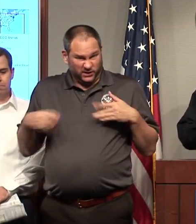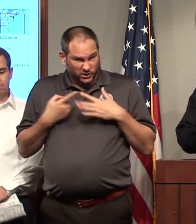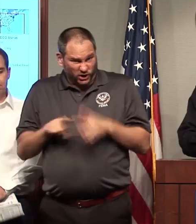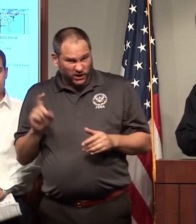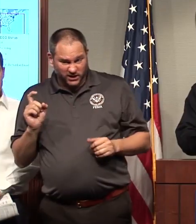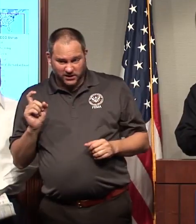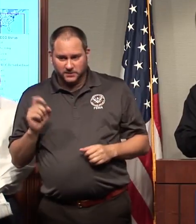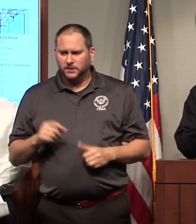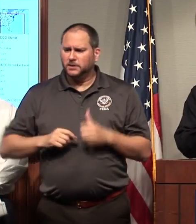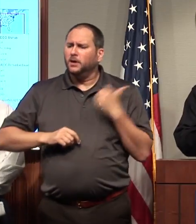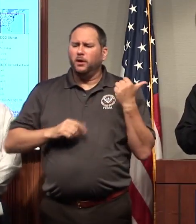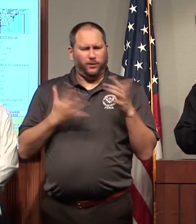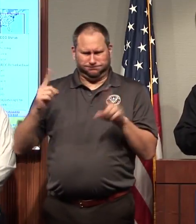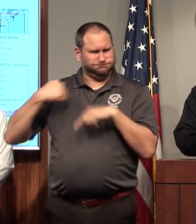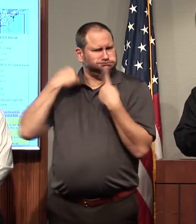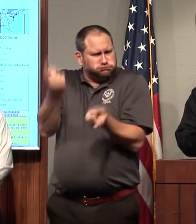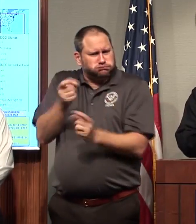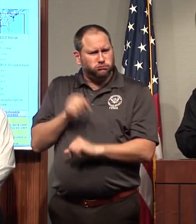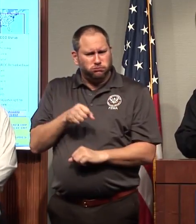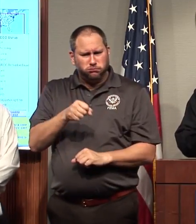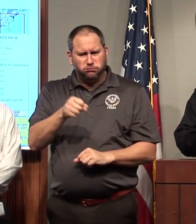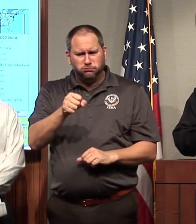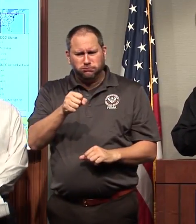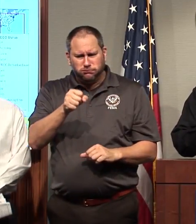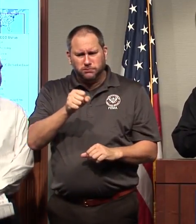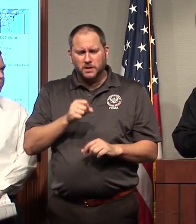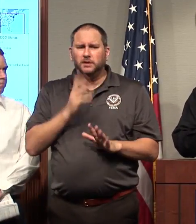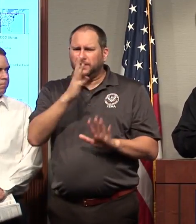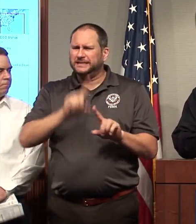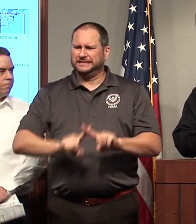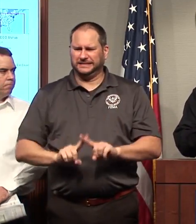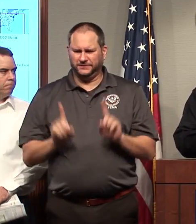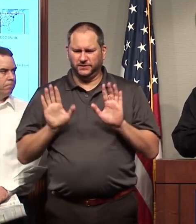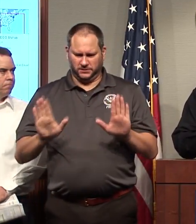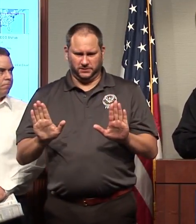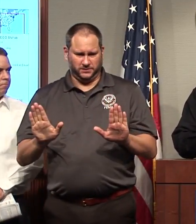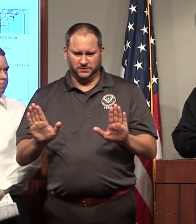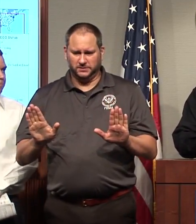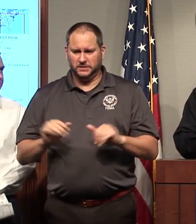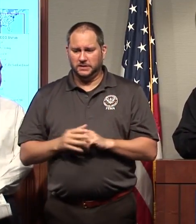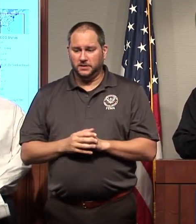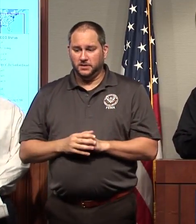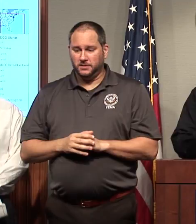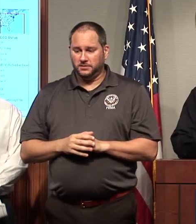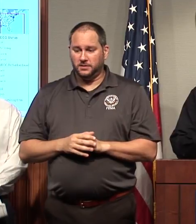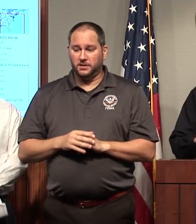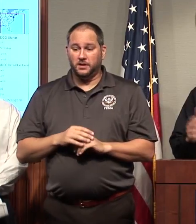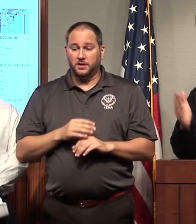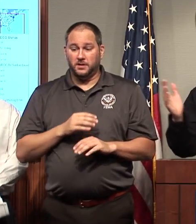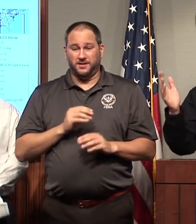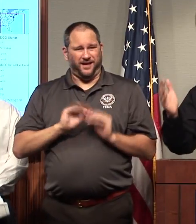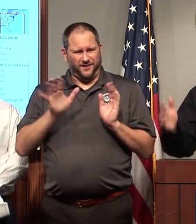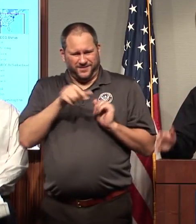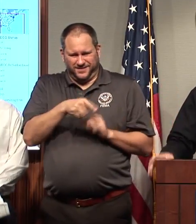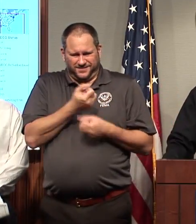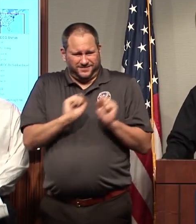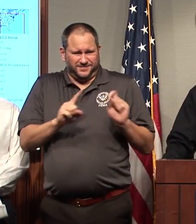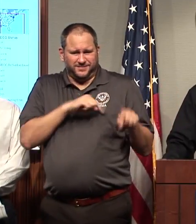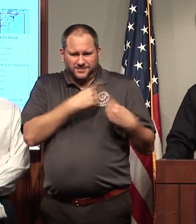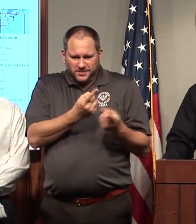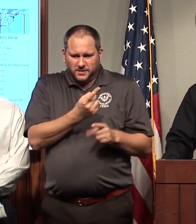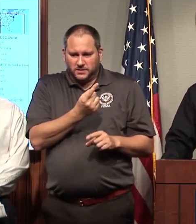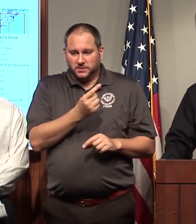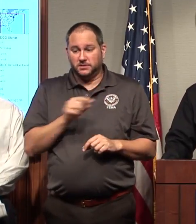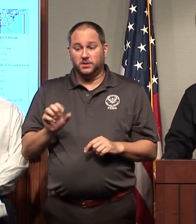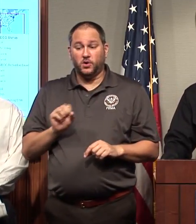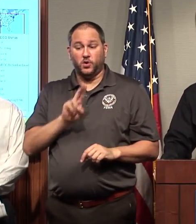right? Yes, they have, but this is different. So in portions, yes, I mean, obviously air rescues have happened, particularly in the U